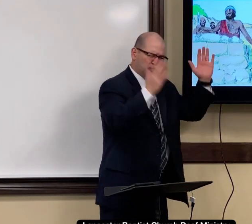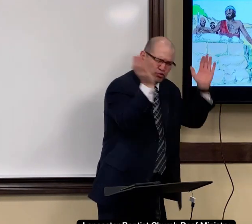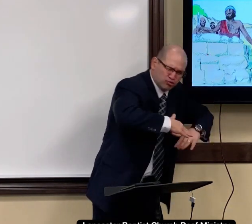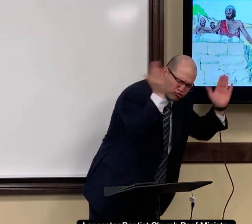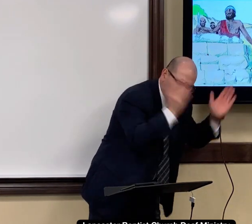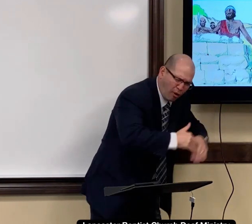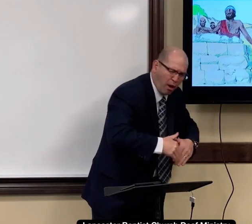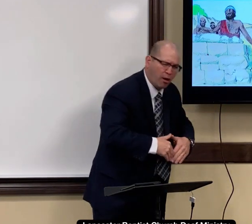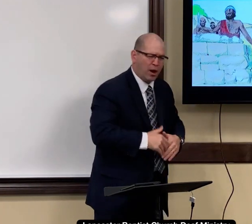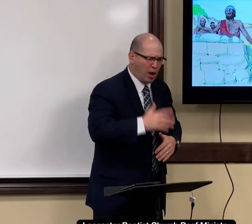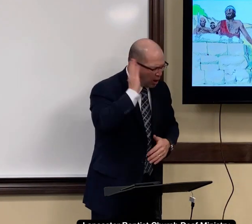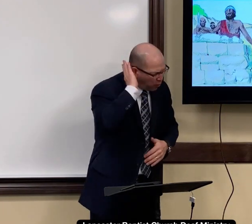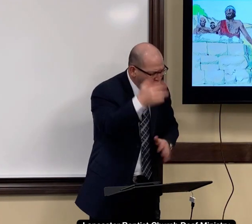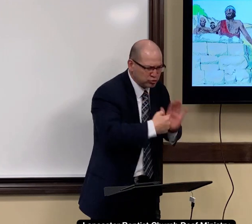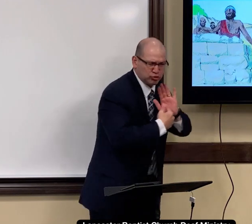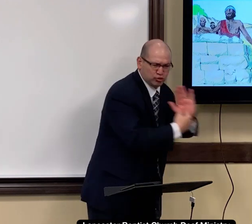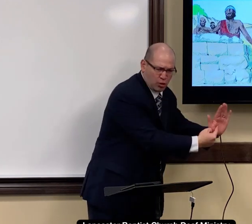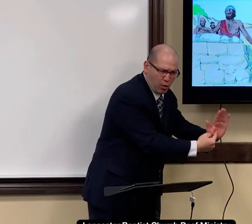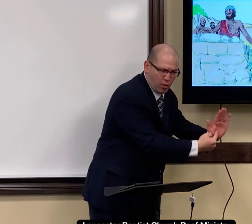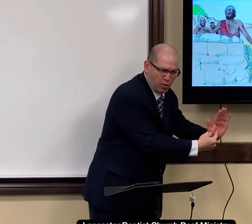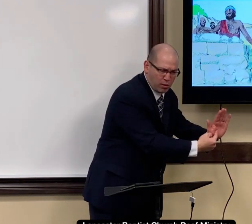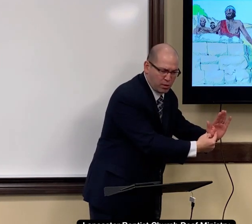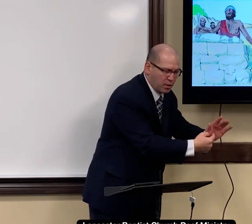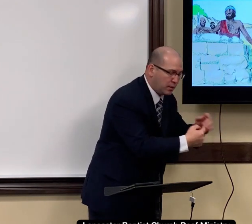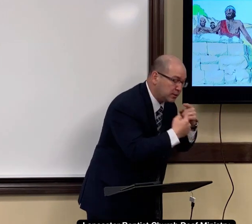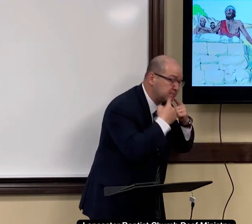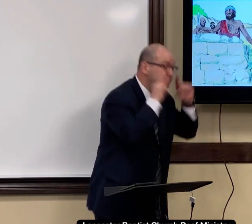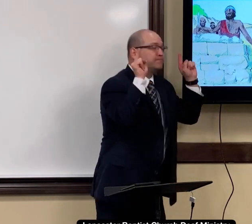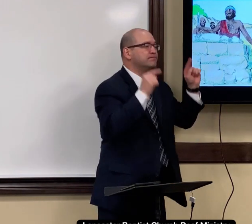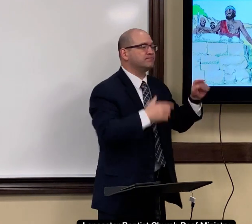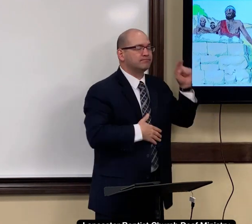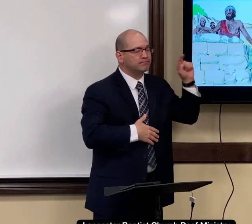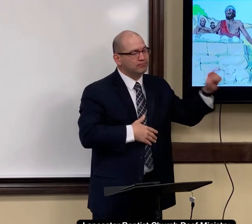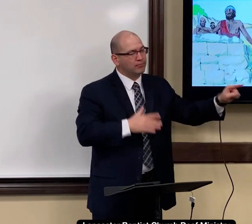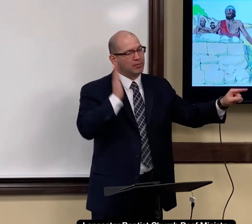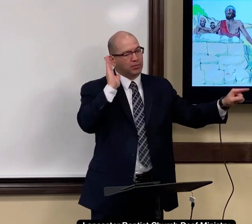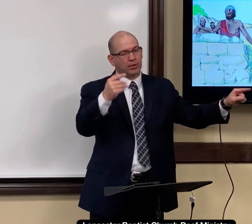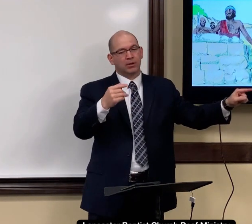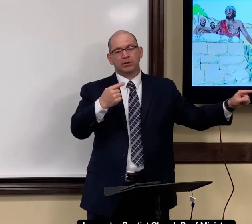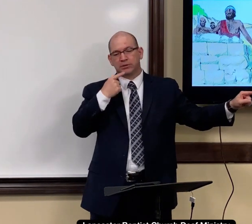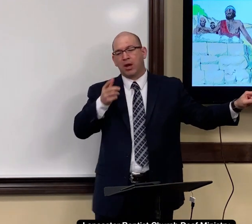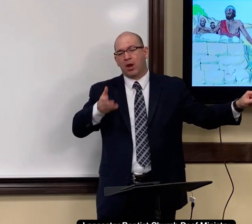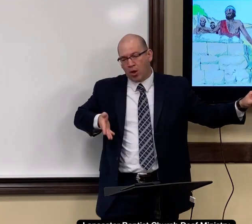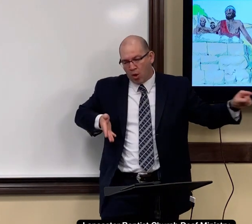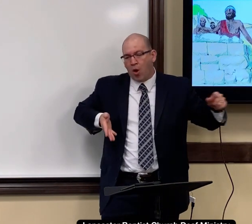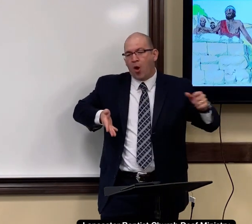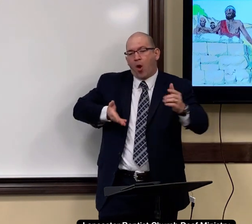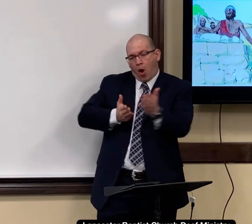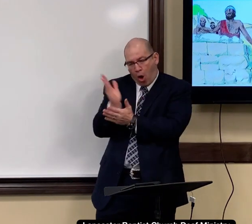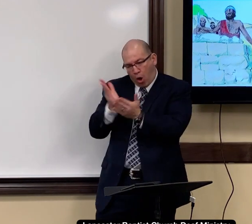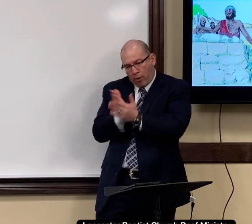trials and traumas i will show and finally he will allow